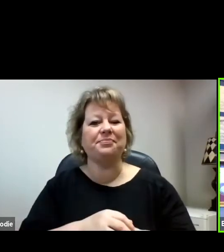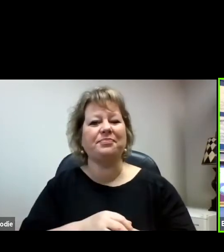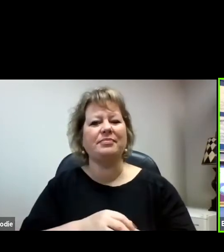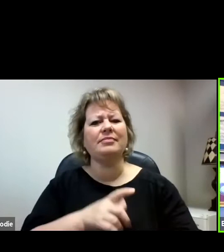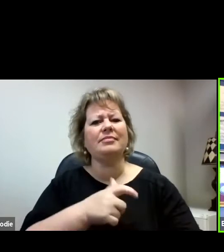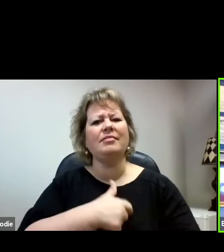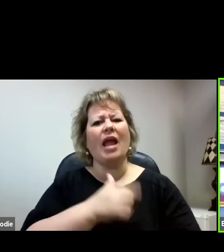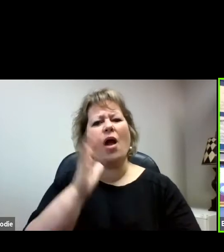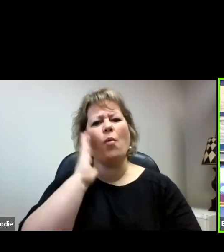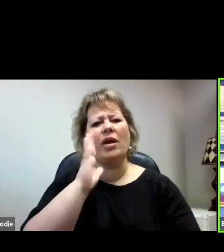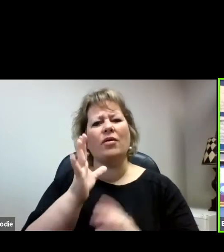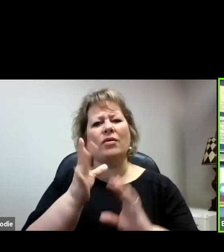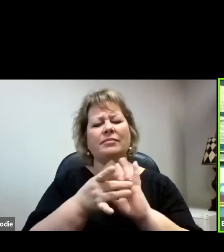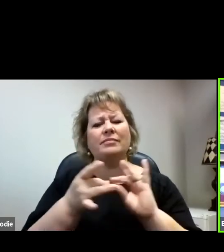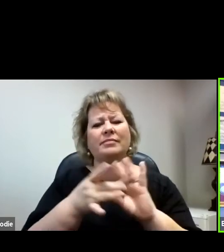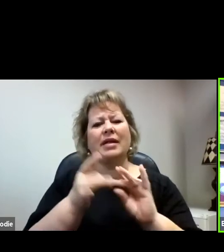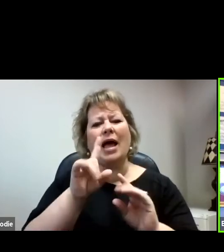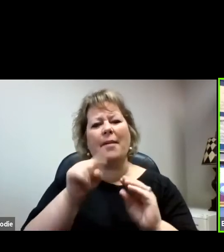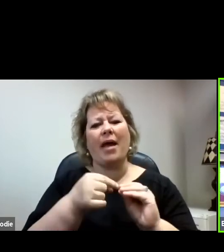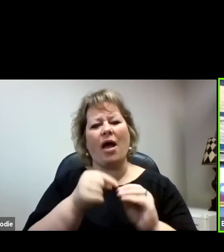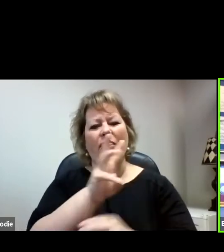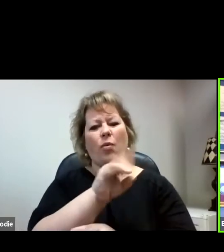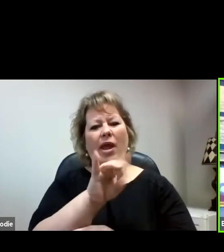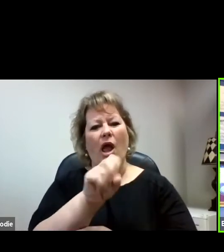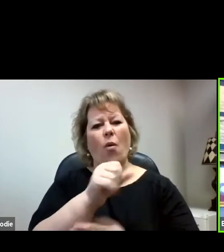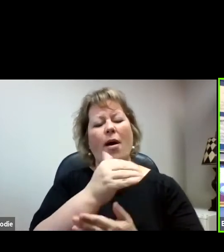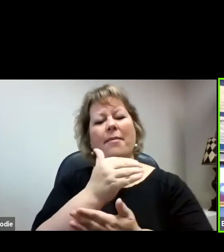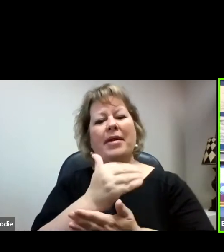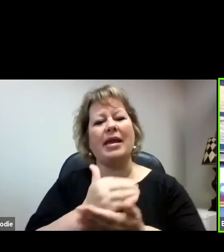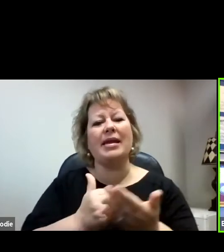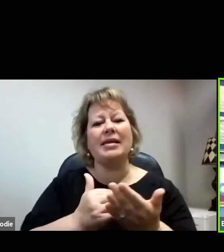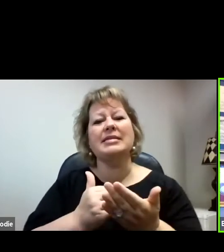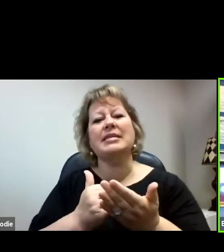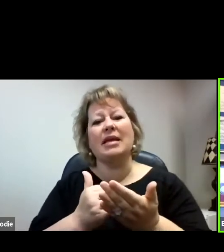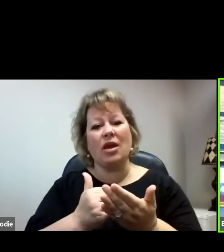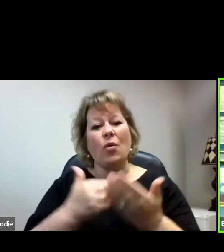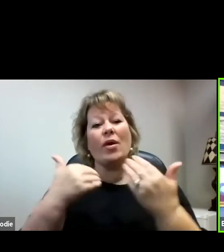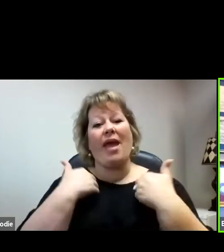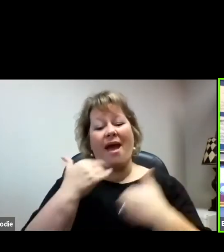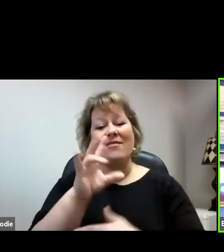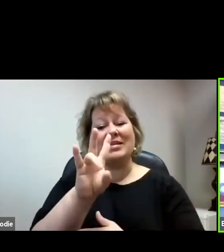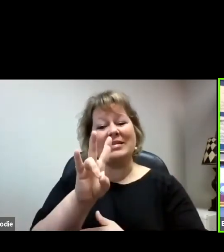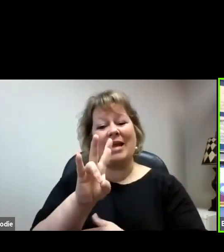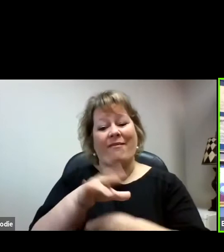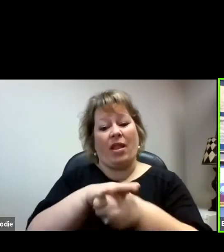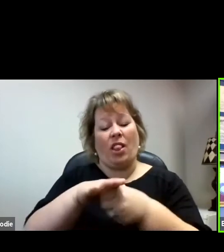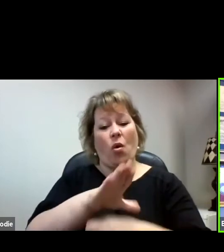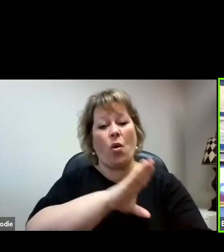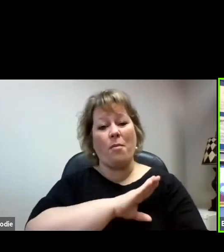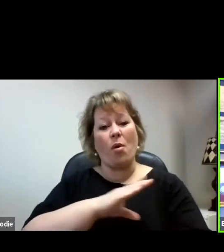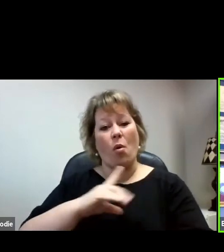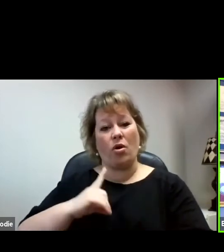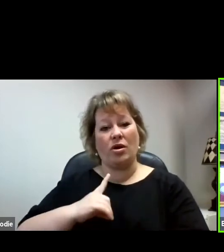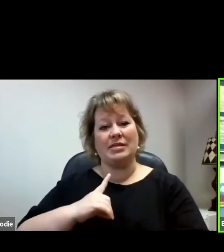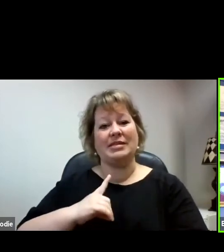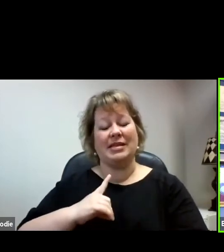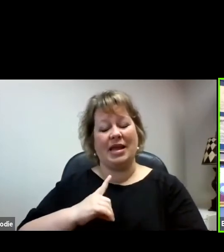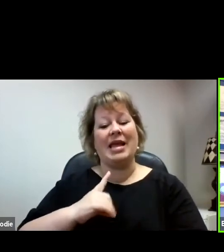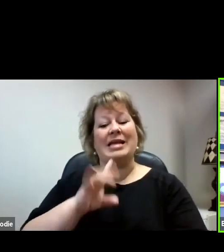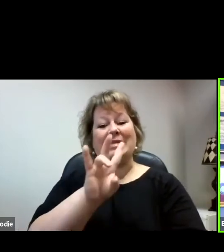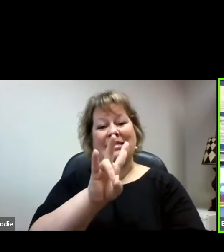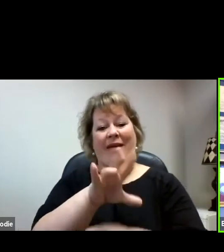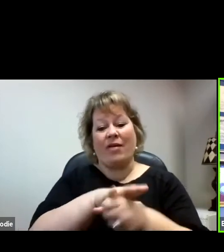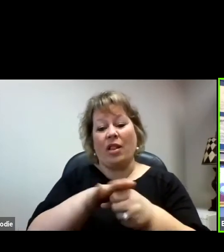mention back on the WIOA piece for a second, we also have seven local boards, seven local WIOA